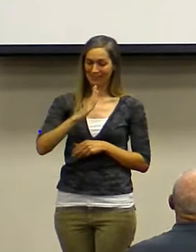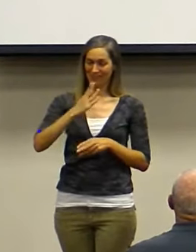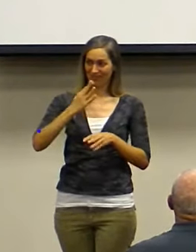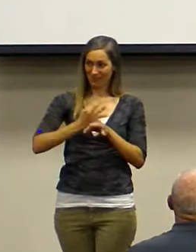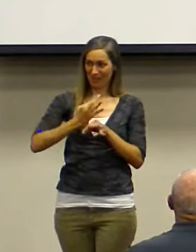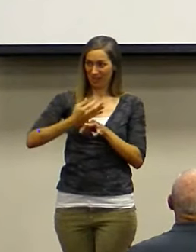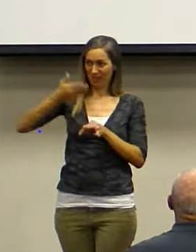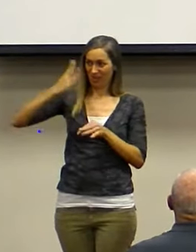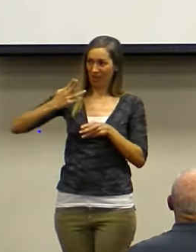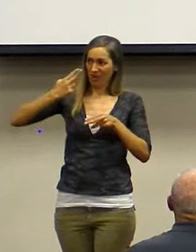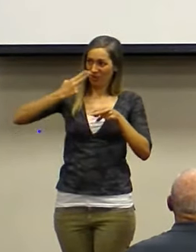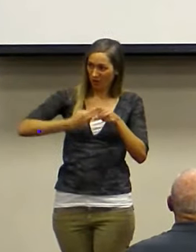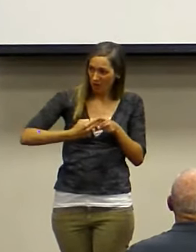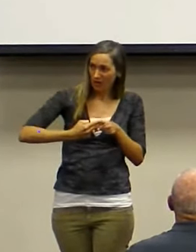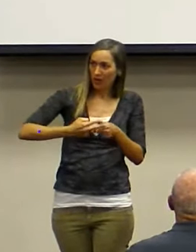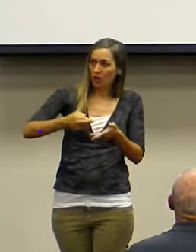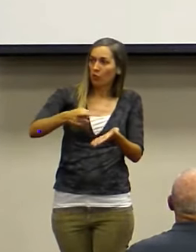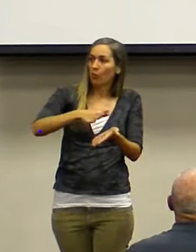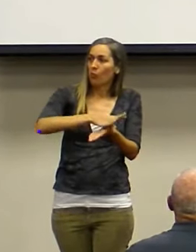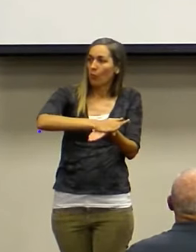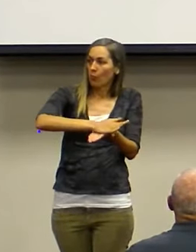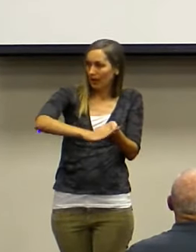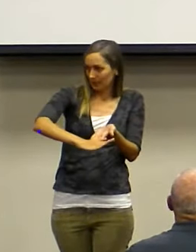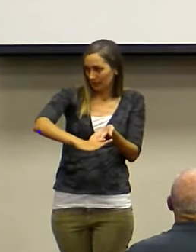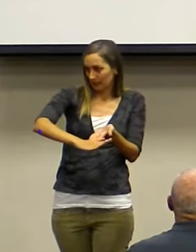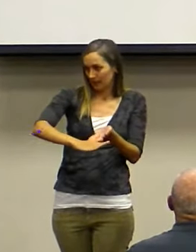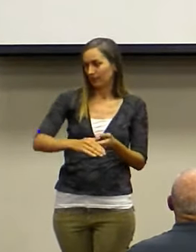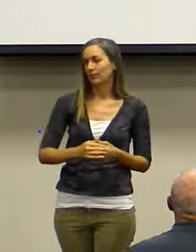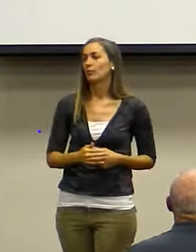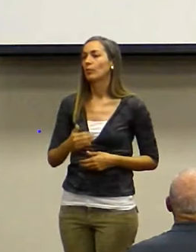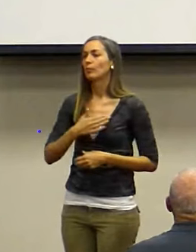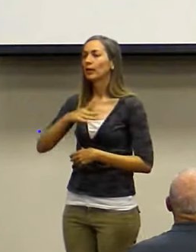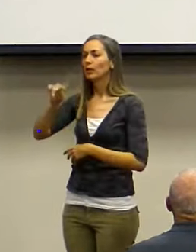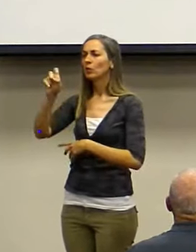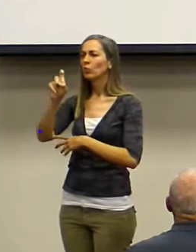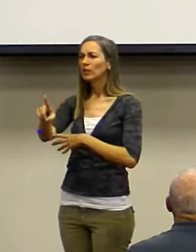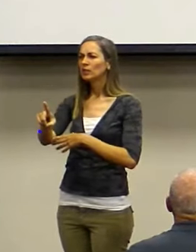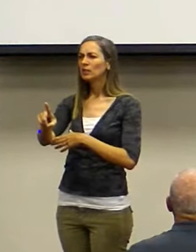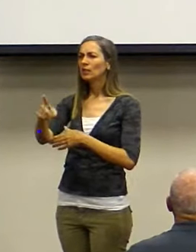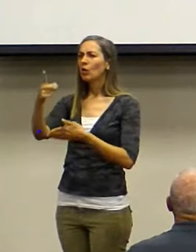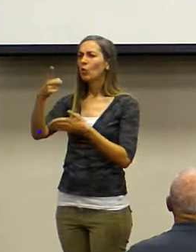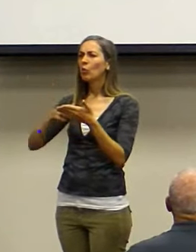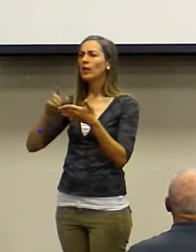is, in your time of struggles, what is your credit score with the Lord?